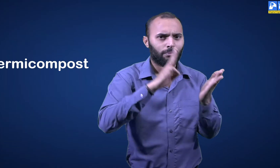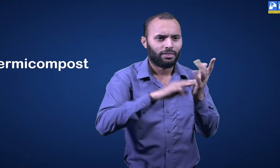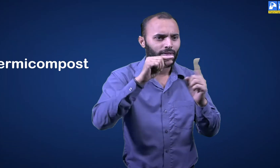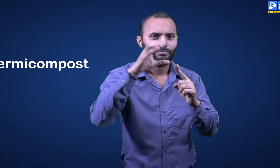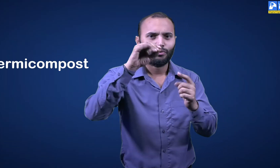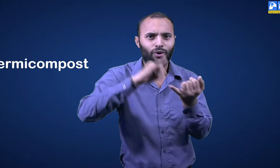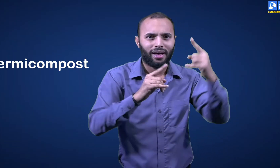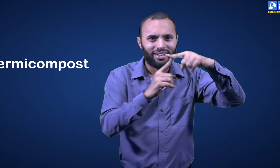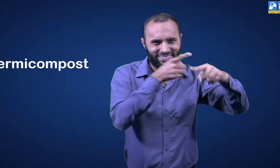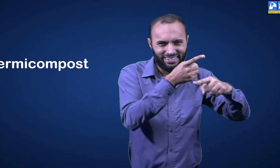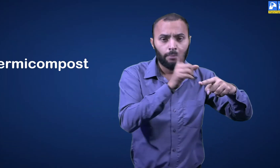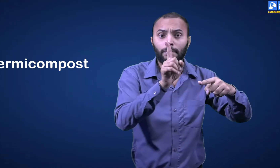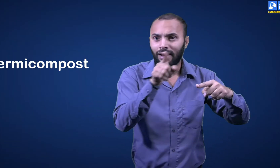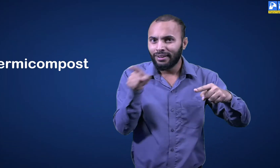about vermicompost.